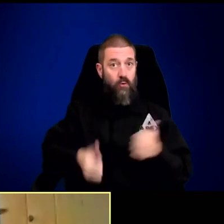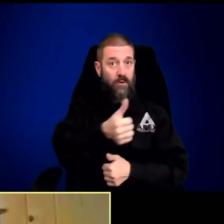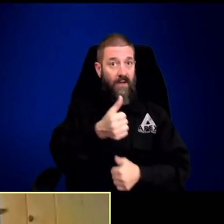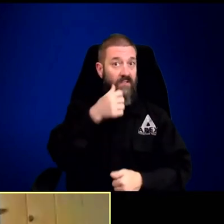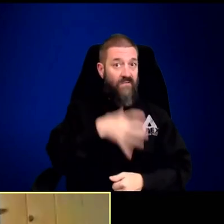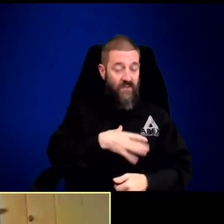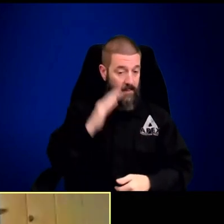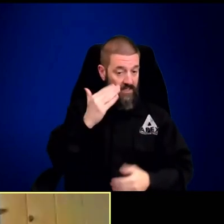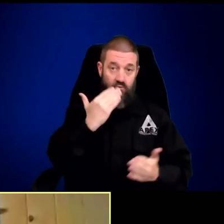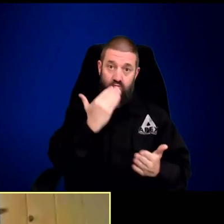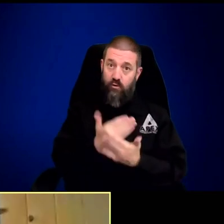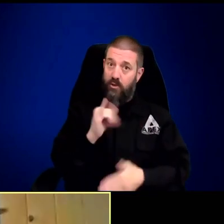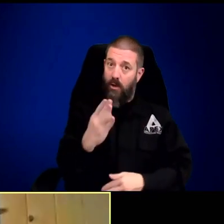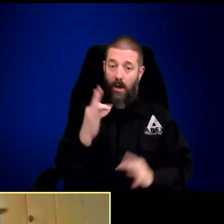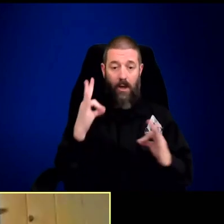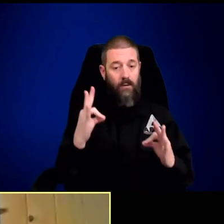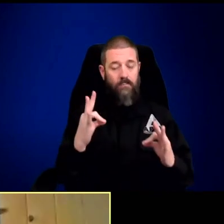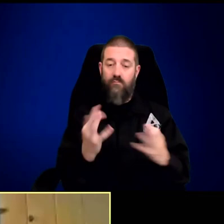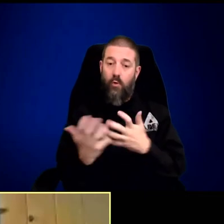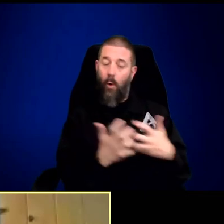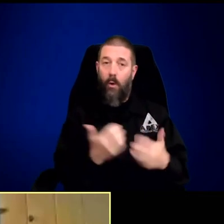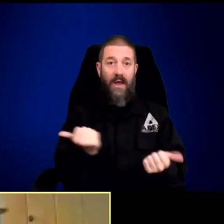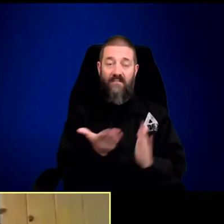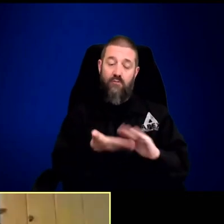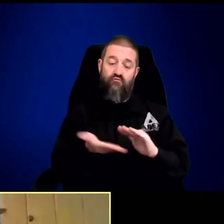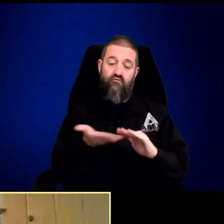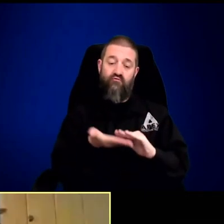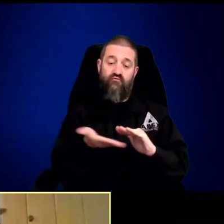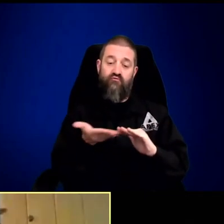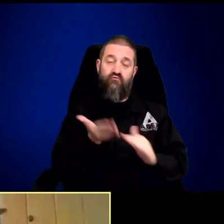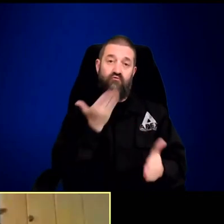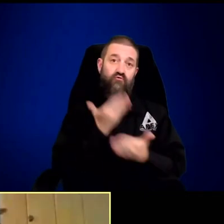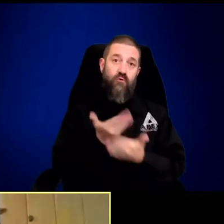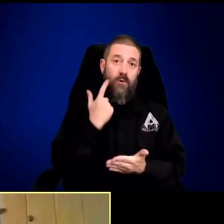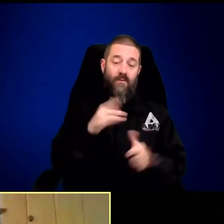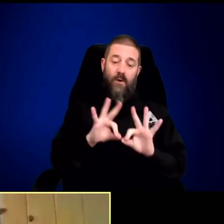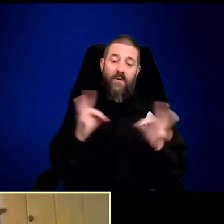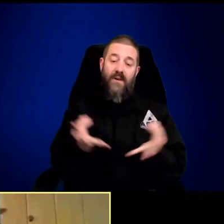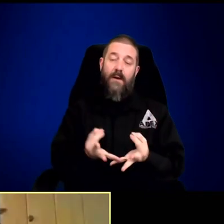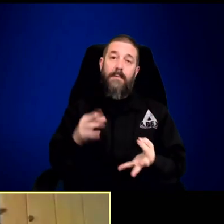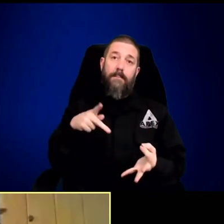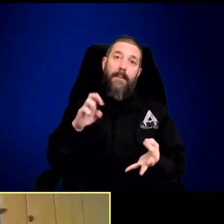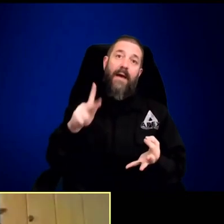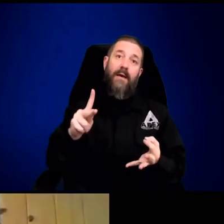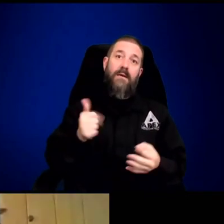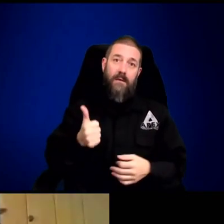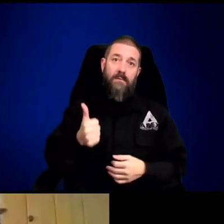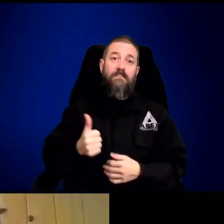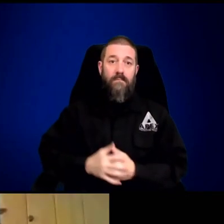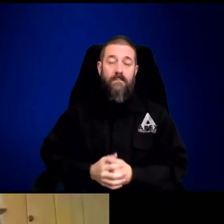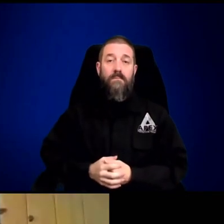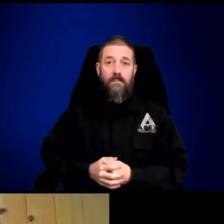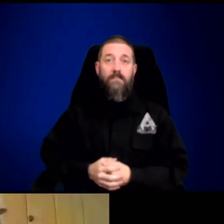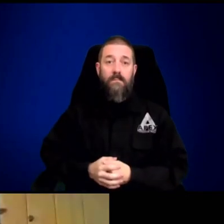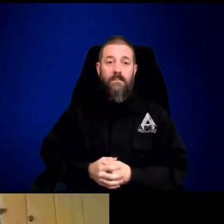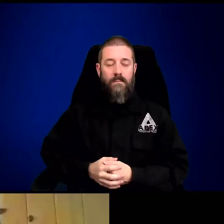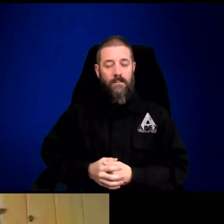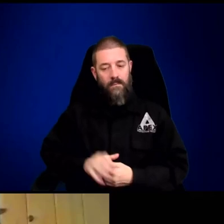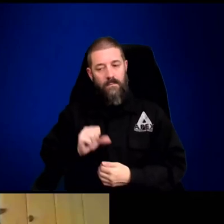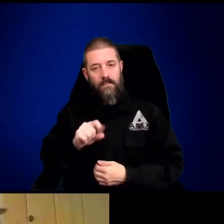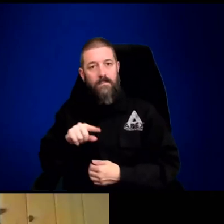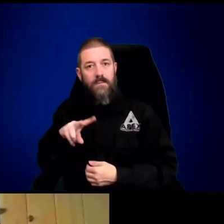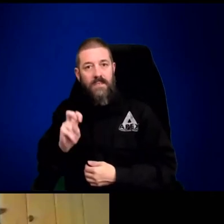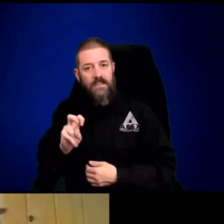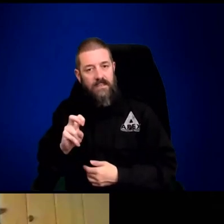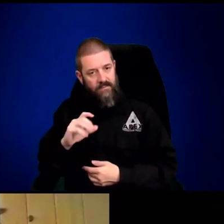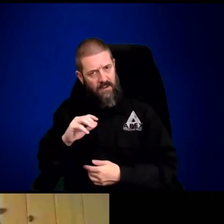wolf. And he certainly looks very distinguished. So, yeah, I'm really drawn to him. And the